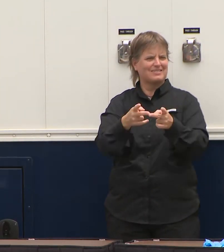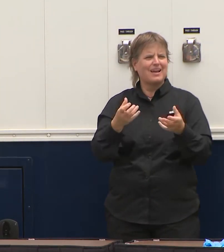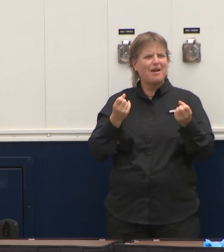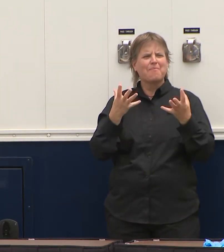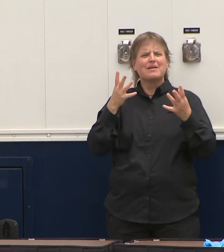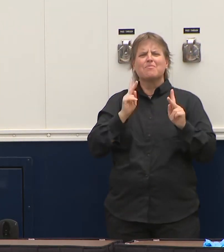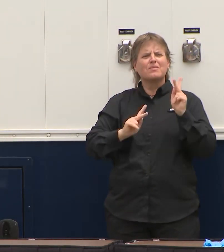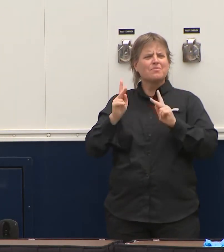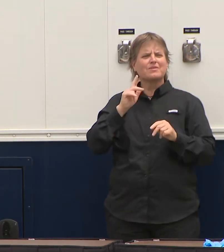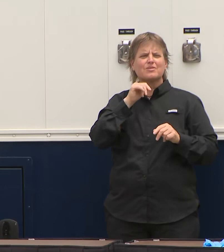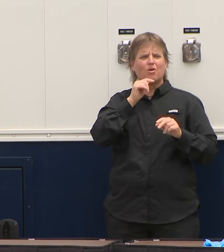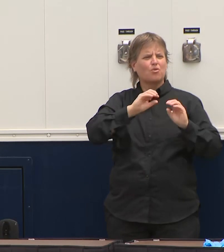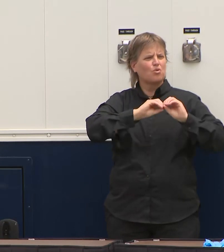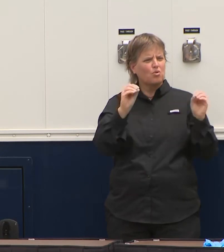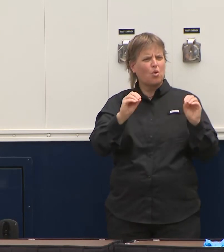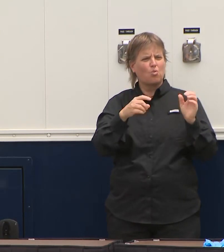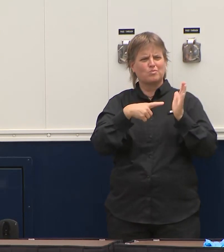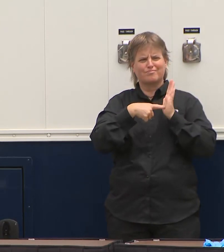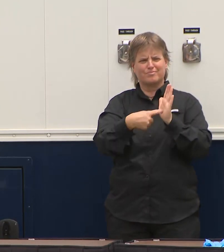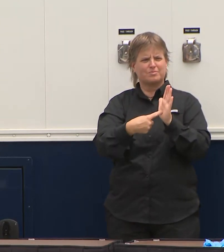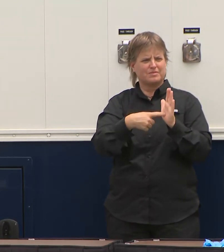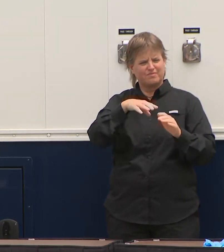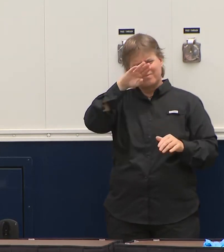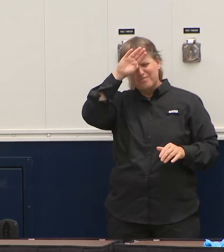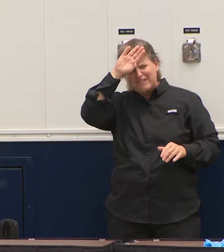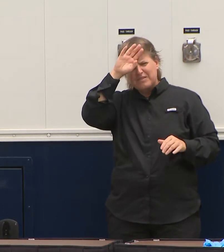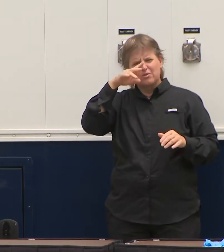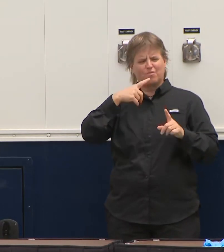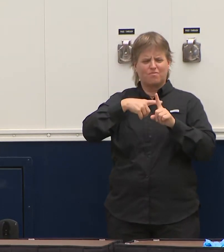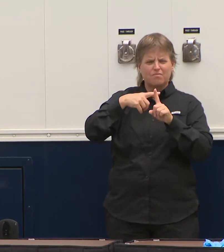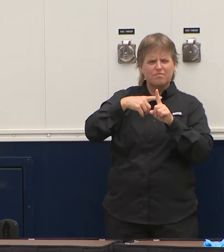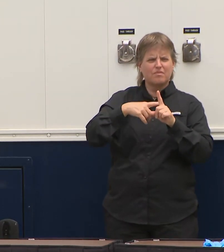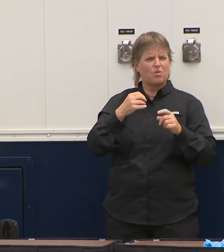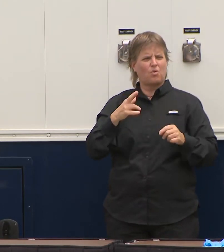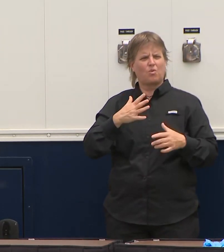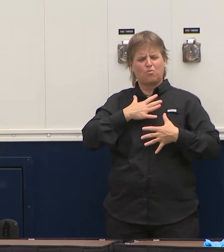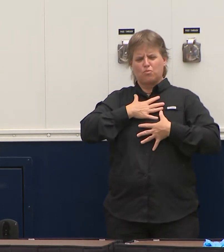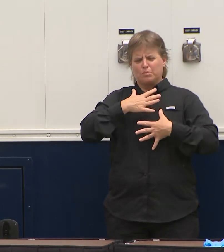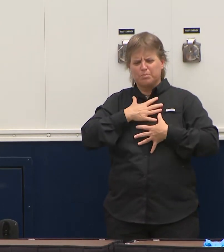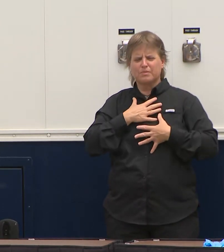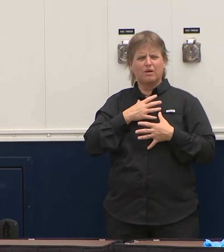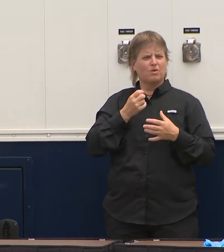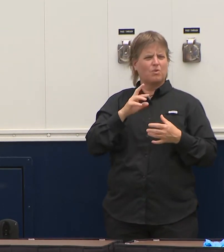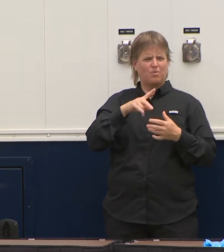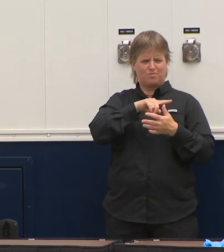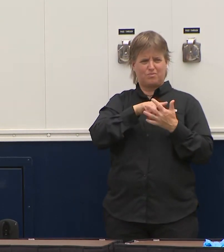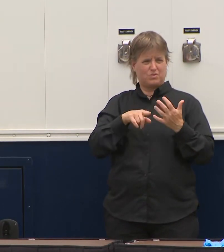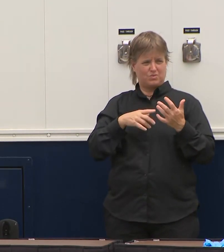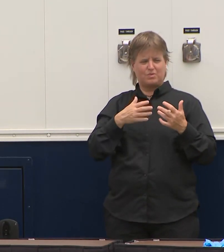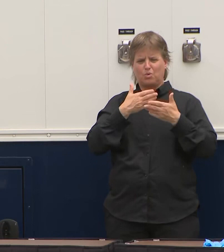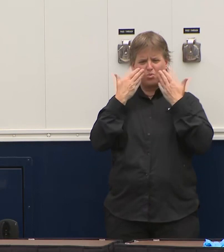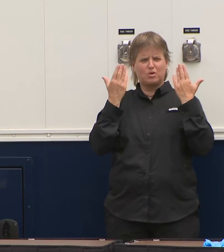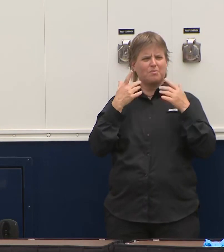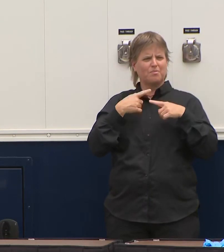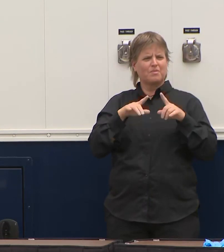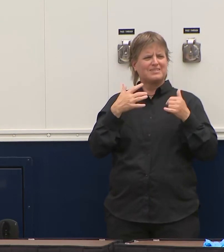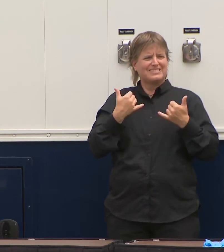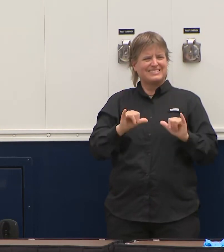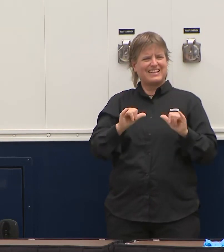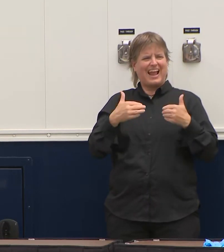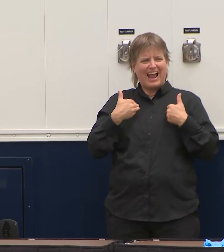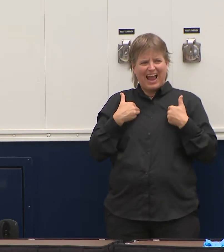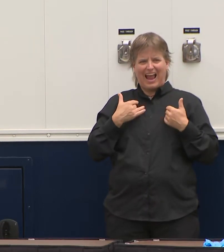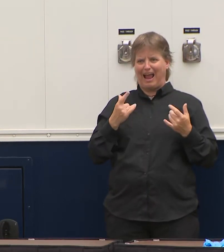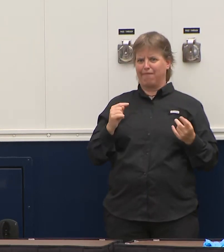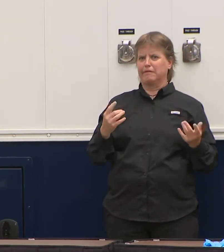report, the number of people, either staff or somebody who lives in assisted living, is listed by